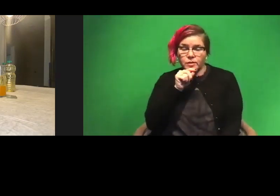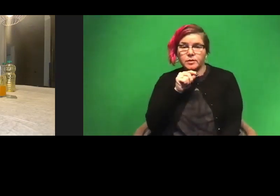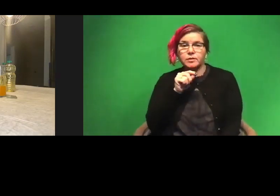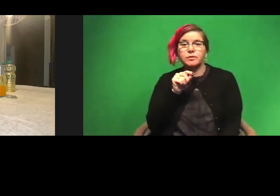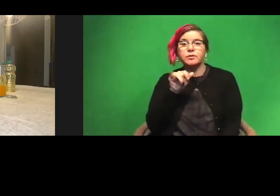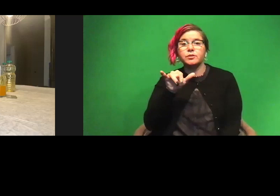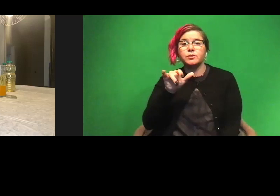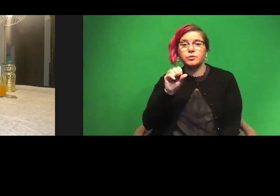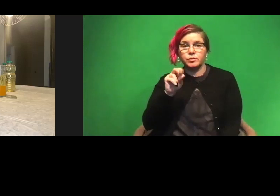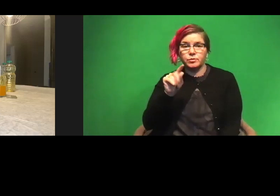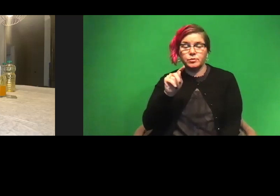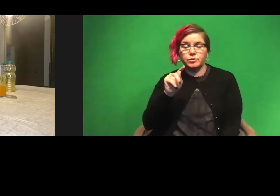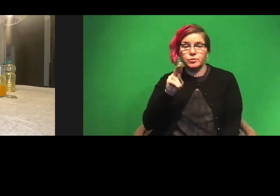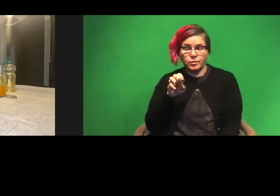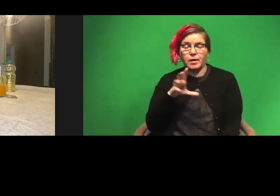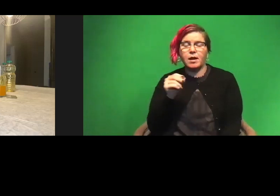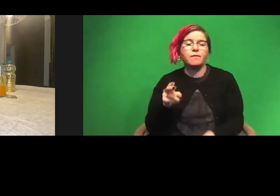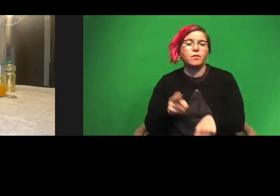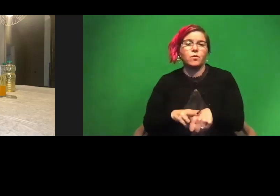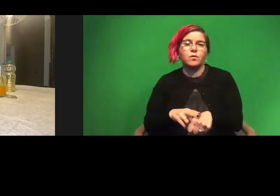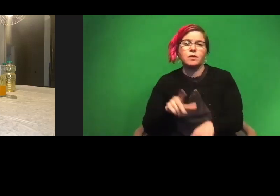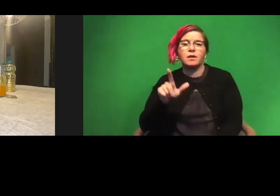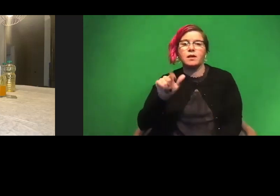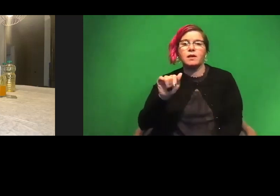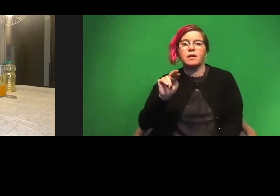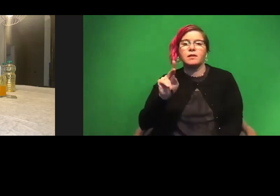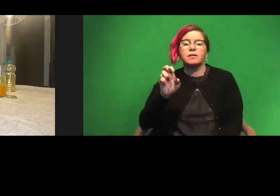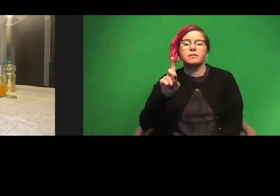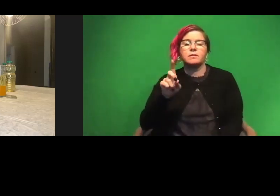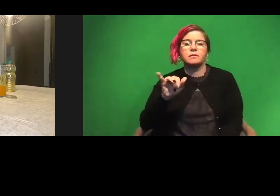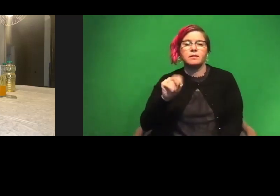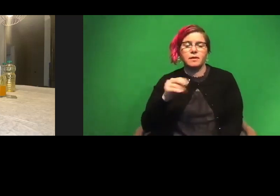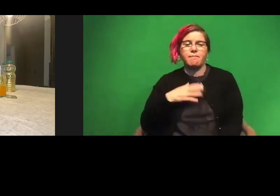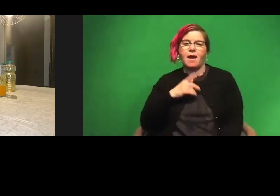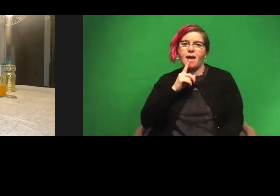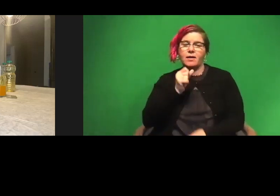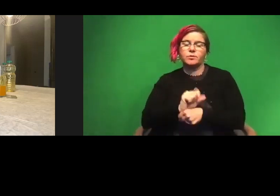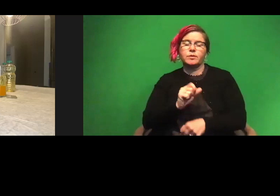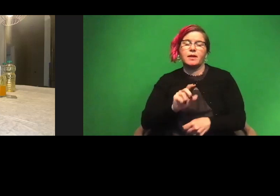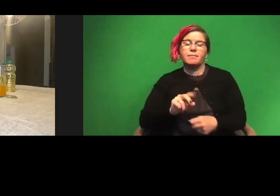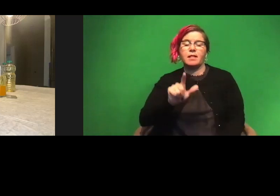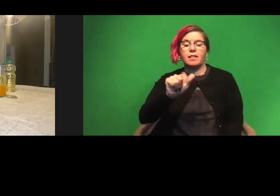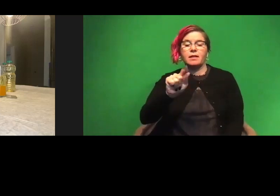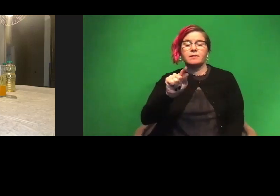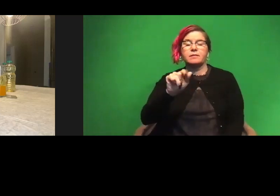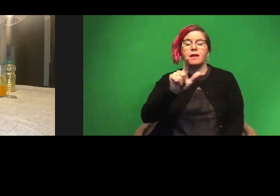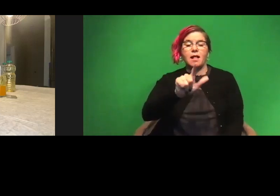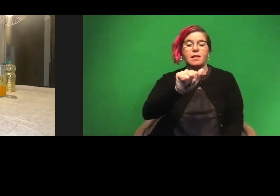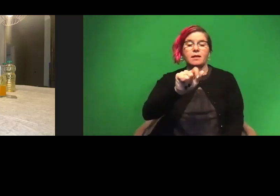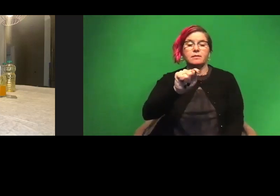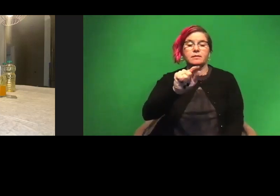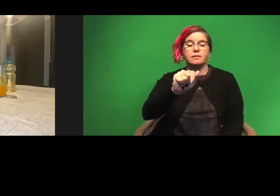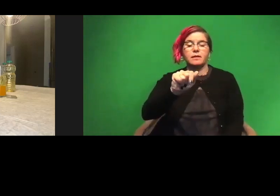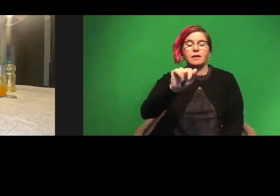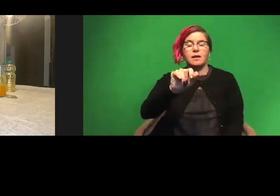YouTube. And of course I'm on LinkedIn as well. LinkedIn, I'm under my actual name. So Latasia Jones, L-A-T-A-I